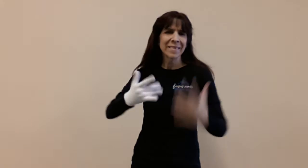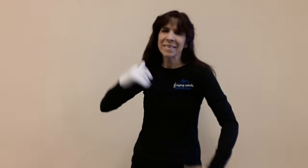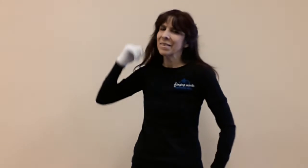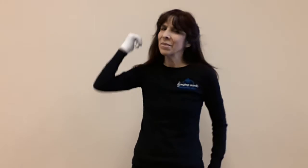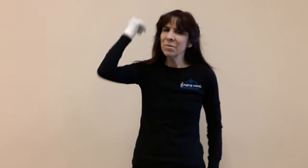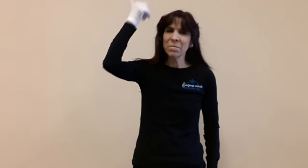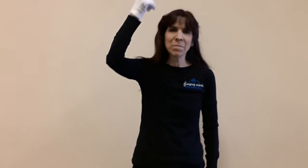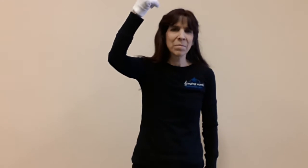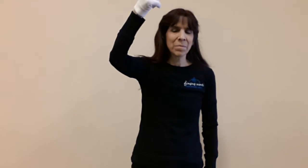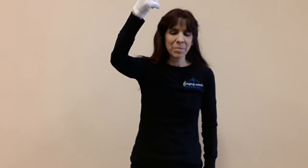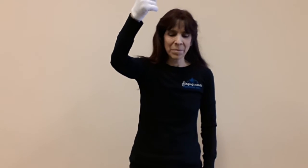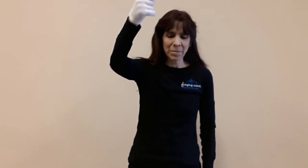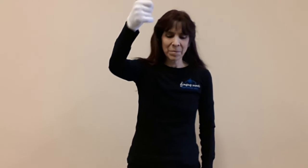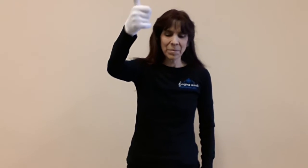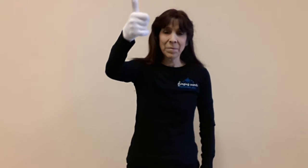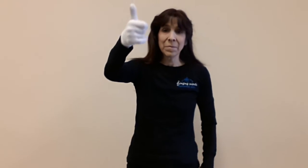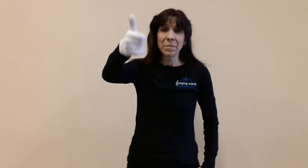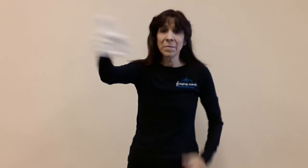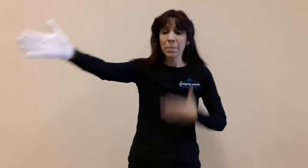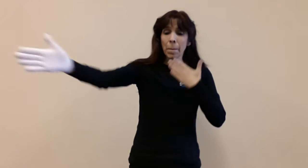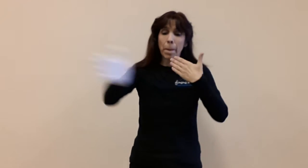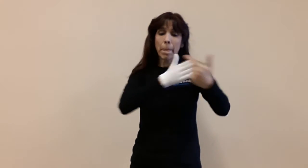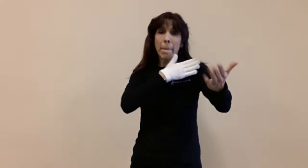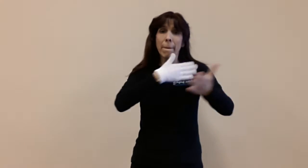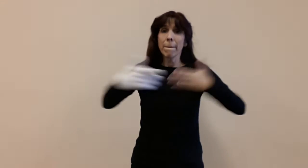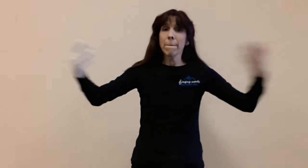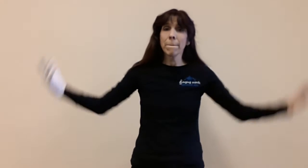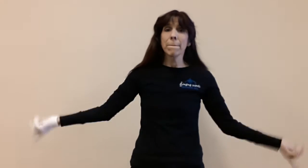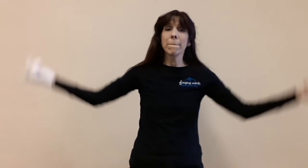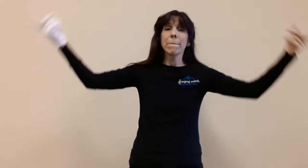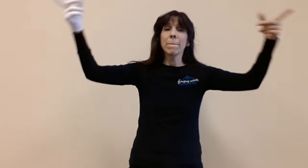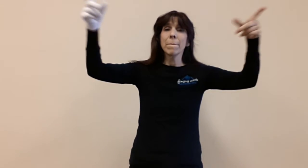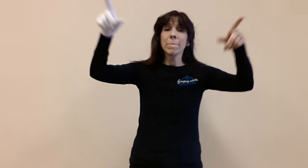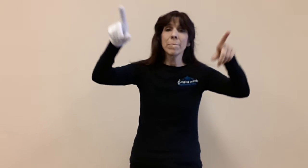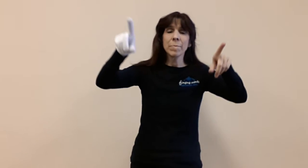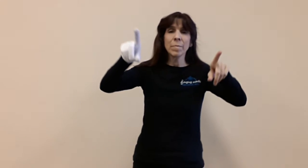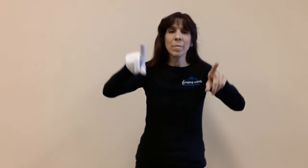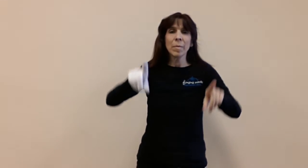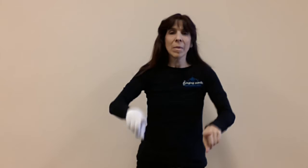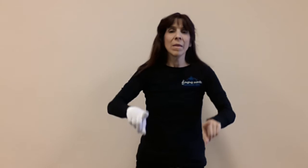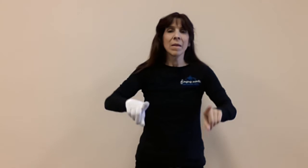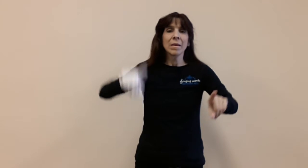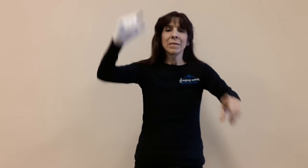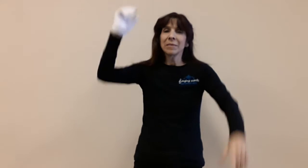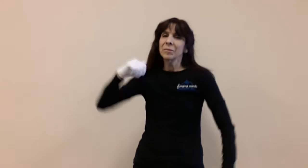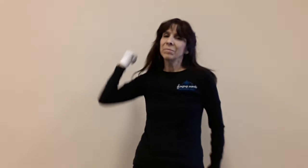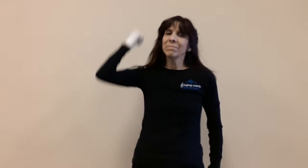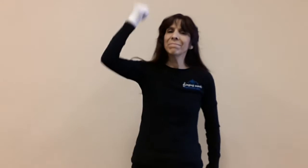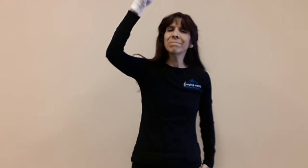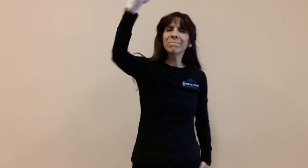to tomorrow. Come with me, tomorrow,